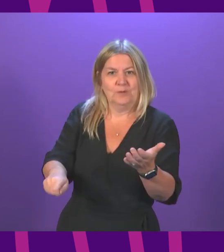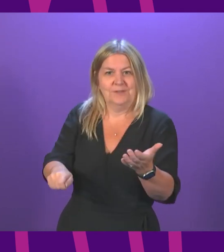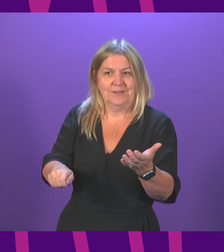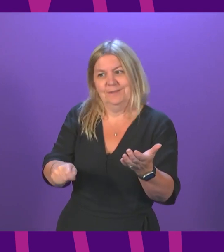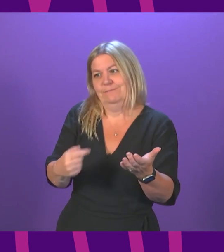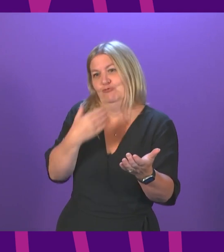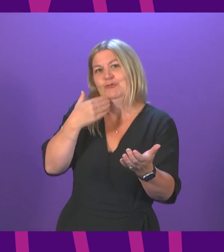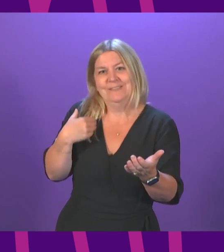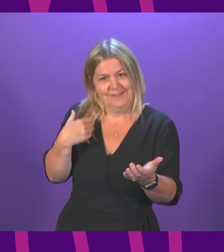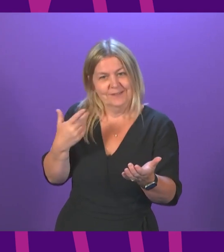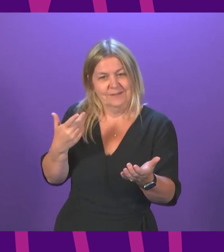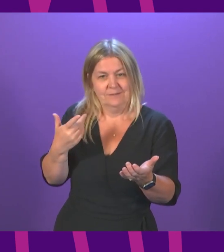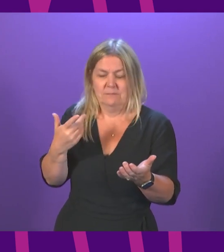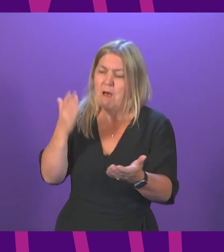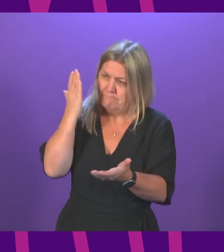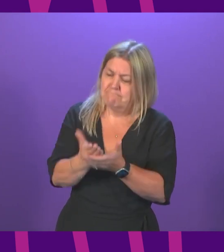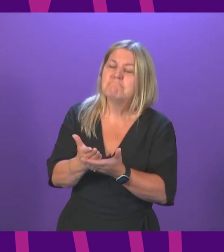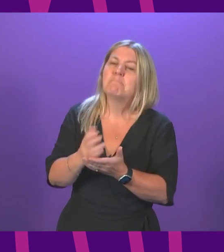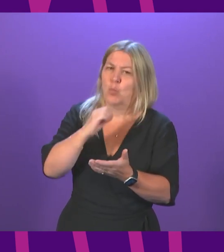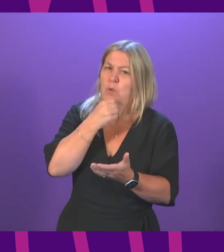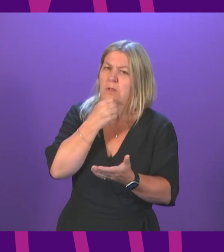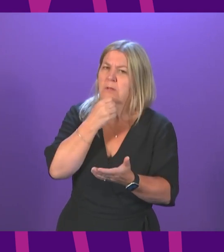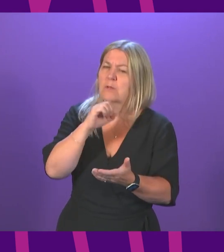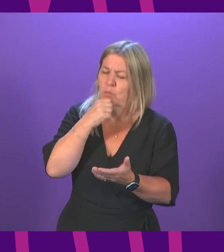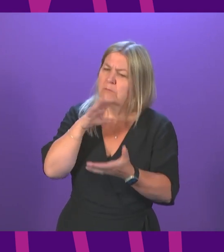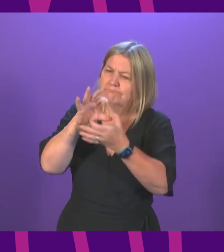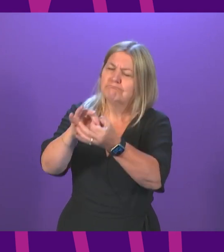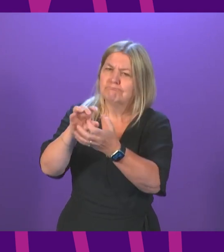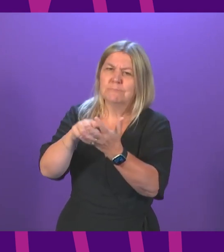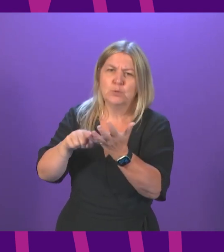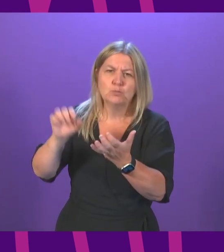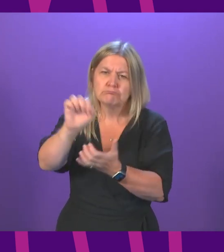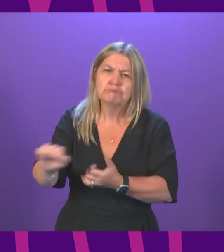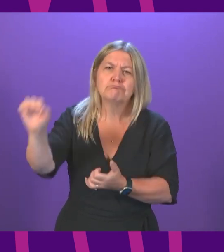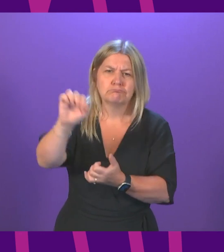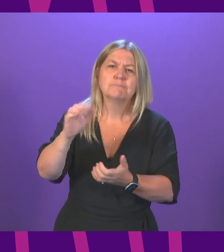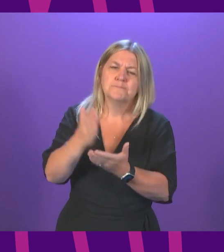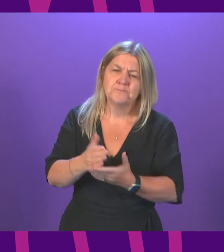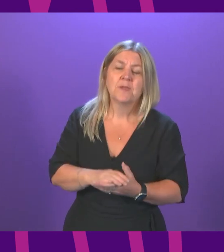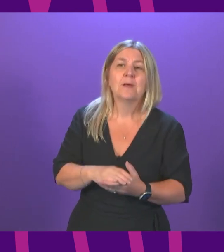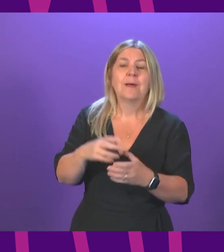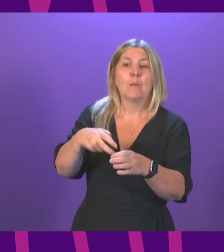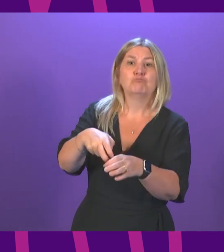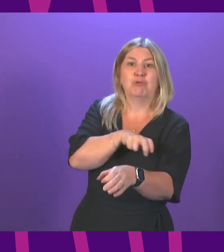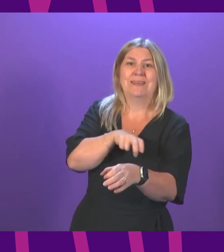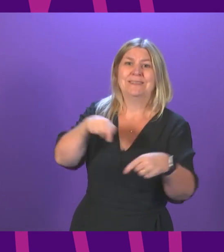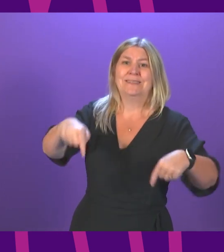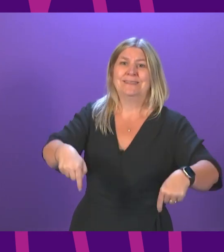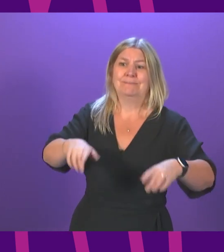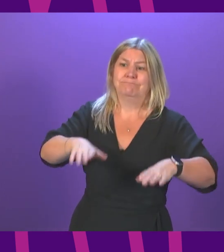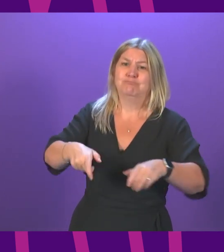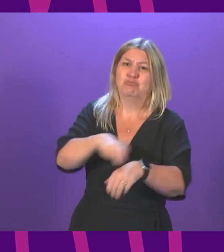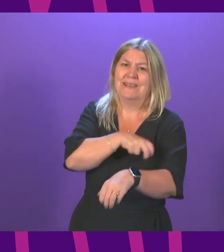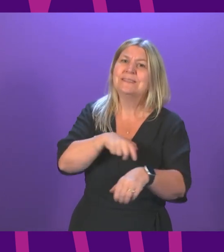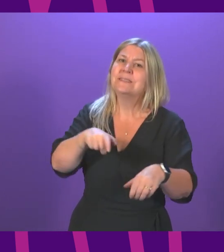I am determined that they will. And that is an important choice for people in Scotland to make. The impact of Brexit is only now